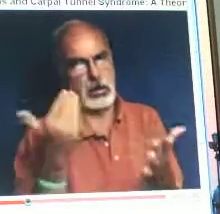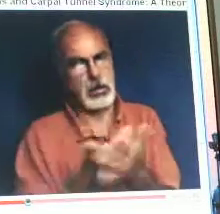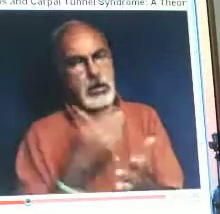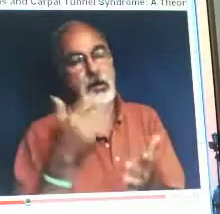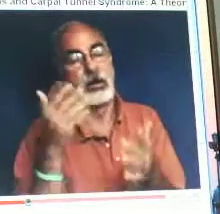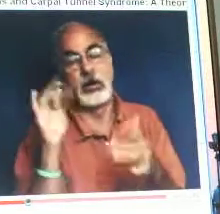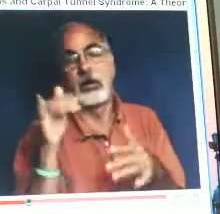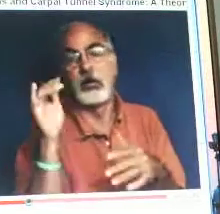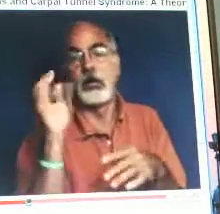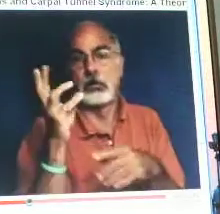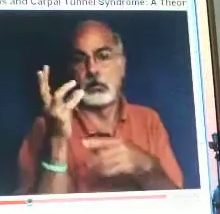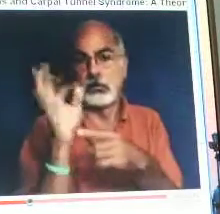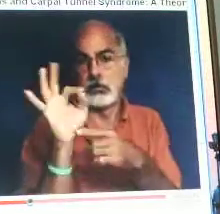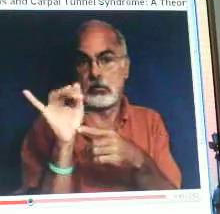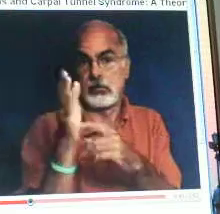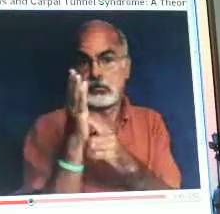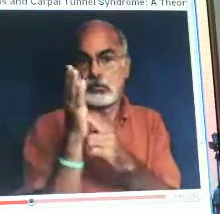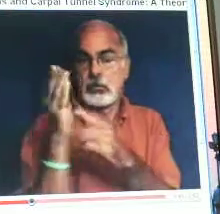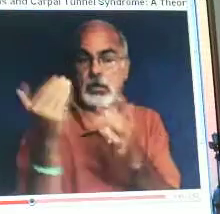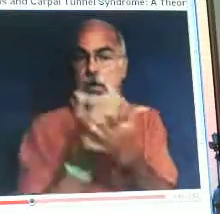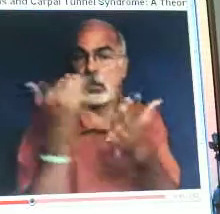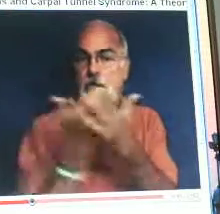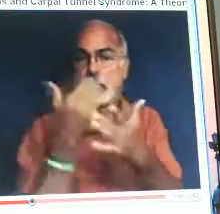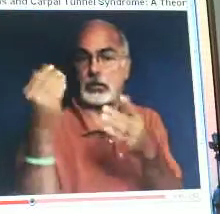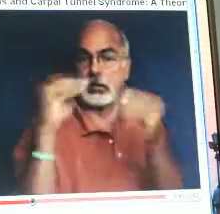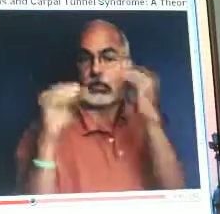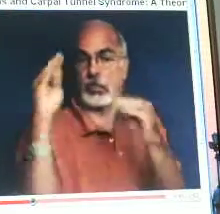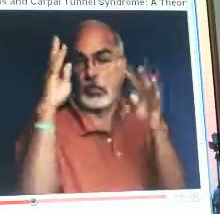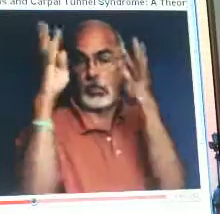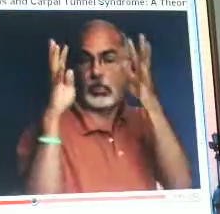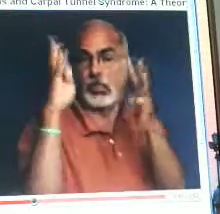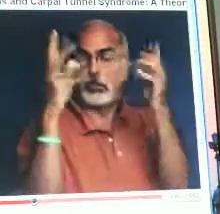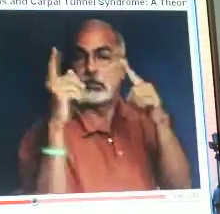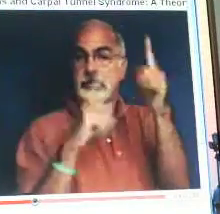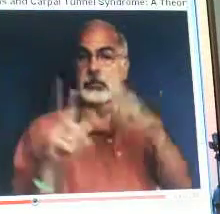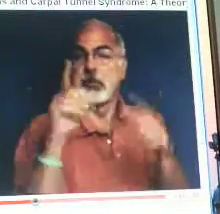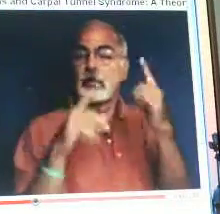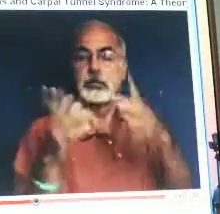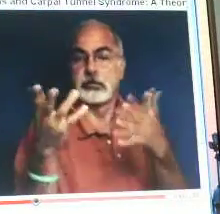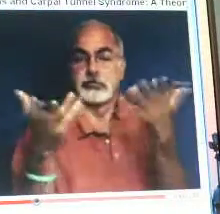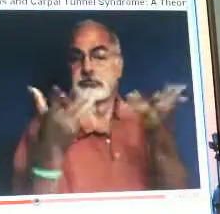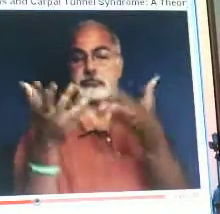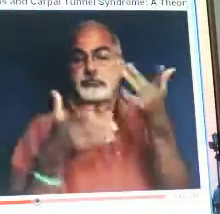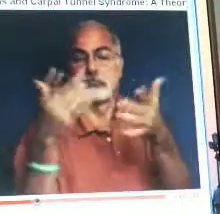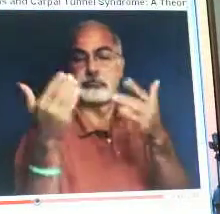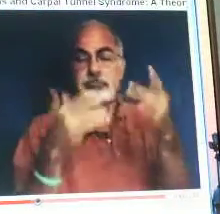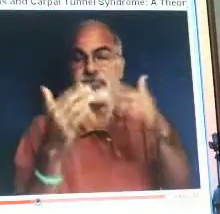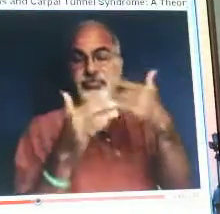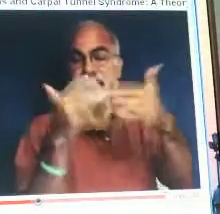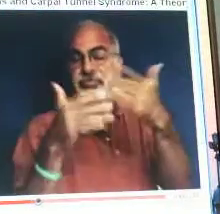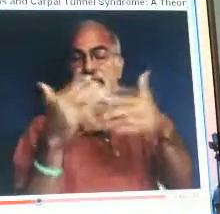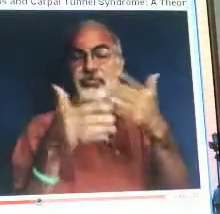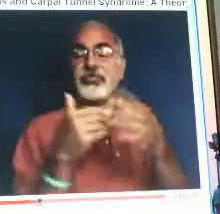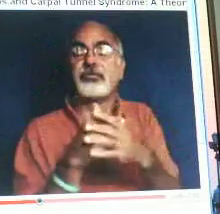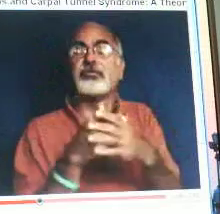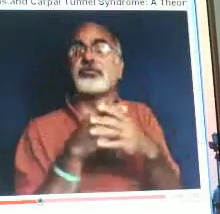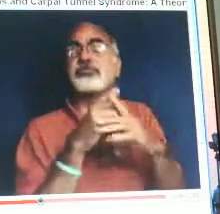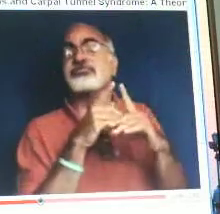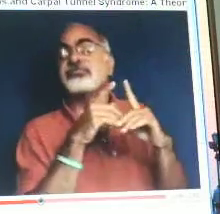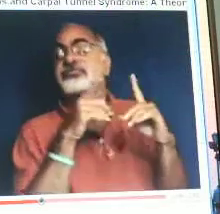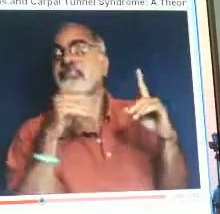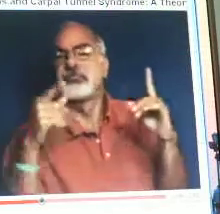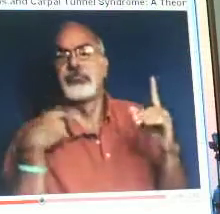So, it was some new signs there. In 1969, they're new thinking, and